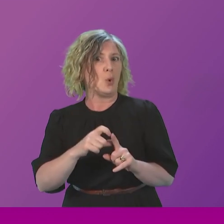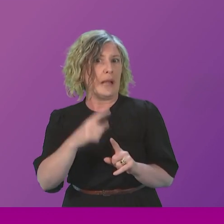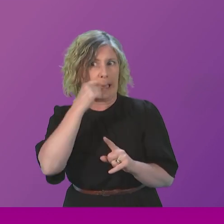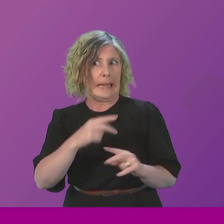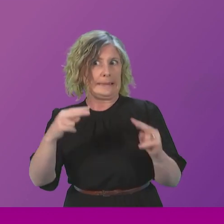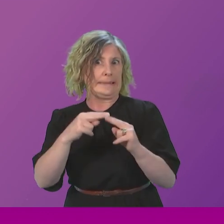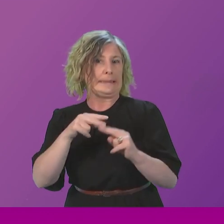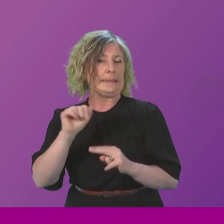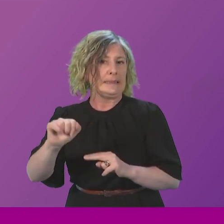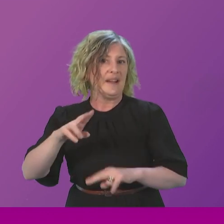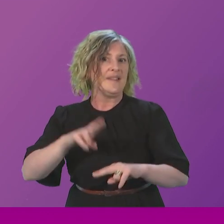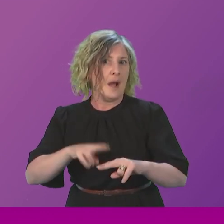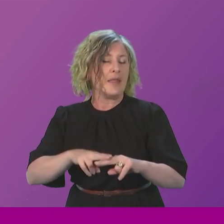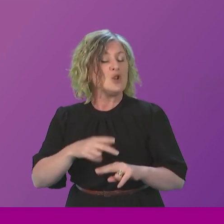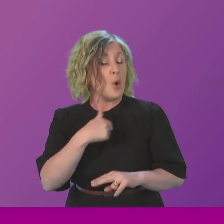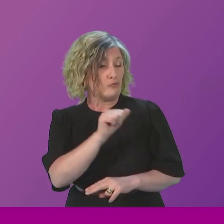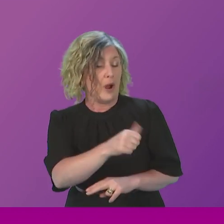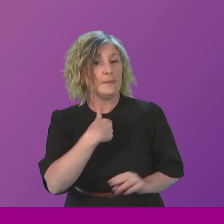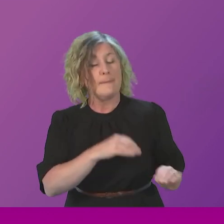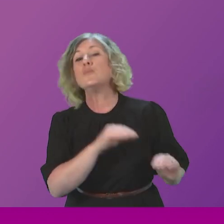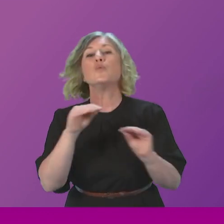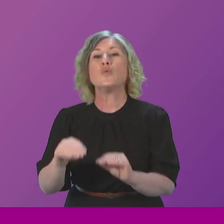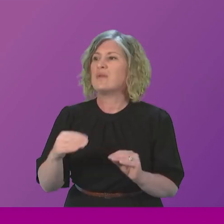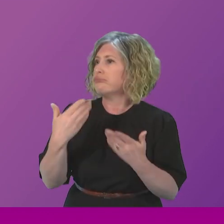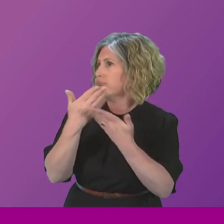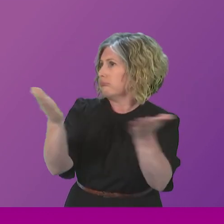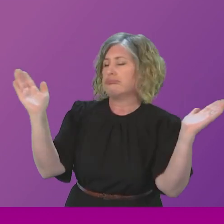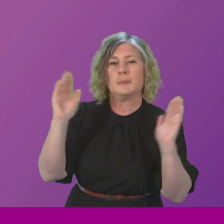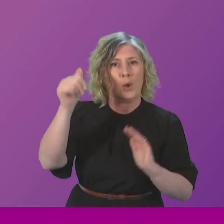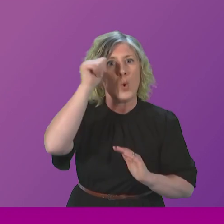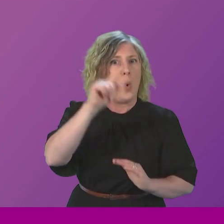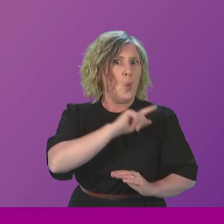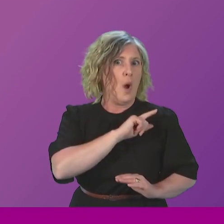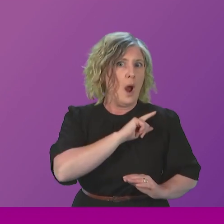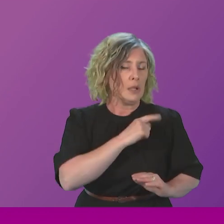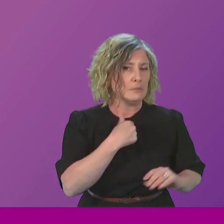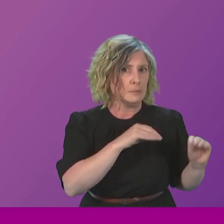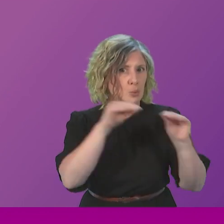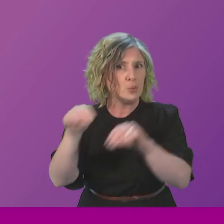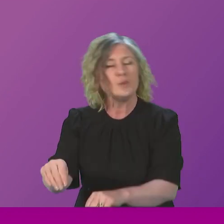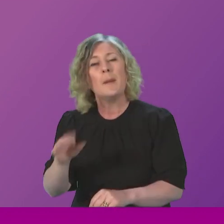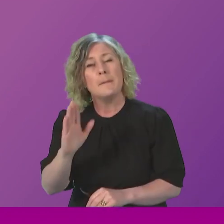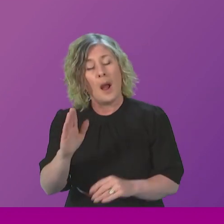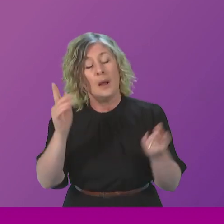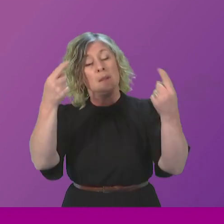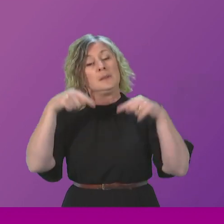why I have moved there, which is not a state secret by any stretch of the imagination. When it comes to the serious issue that Ascol